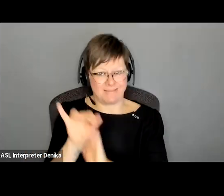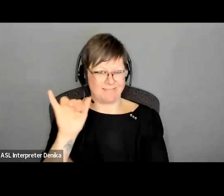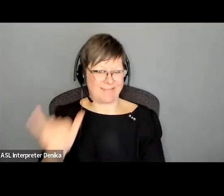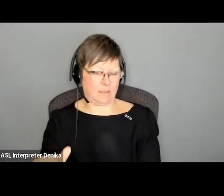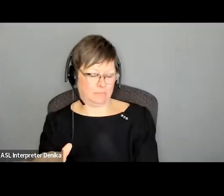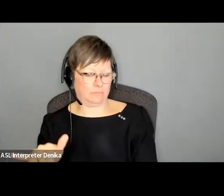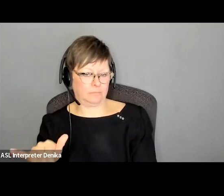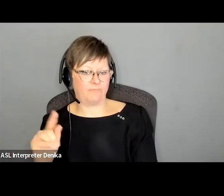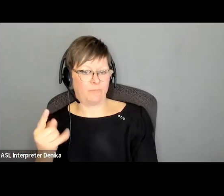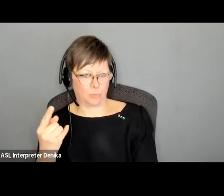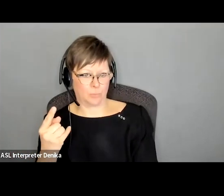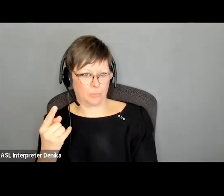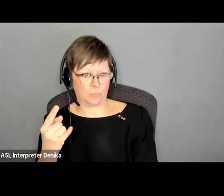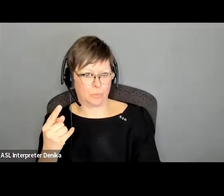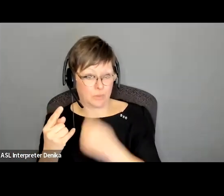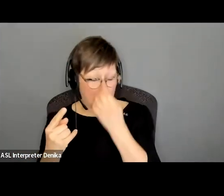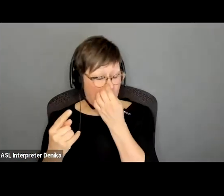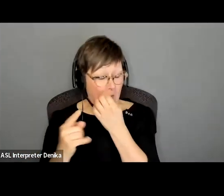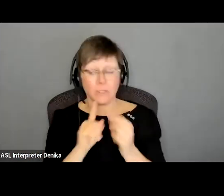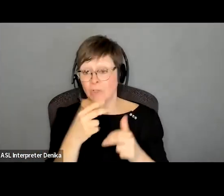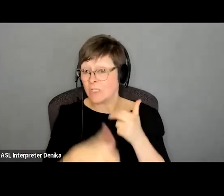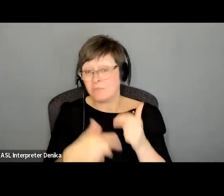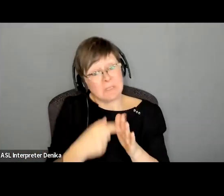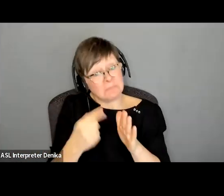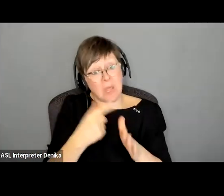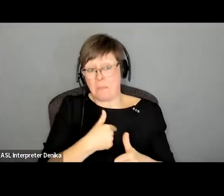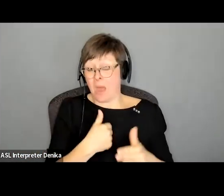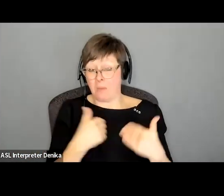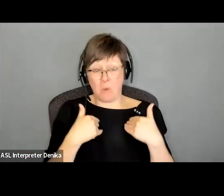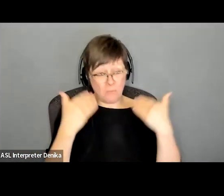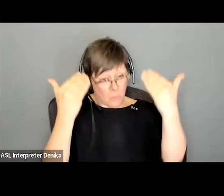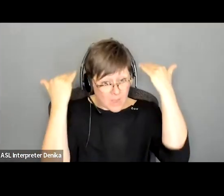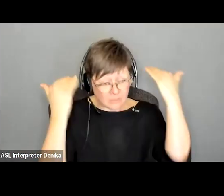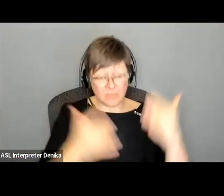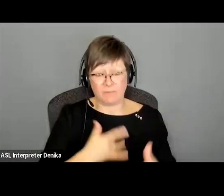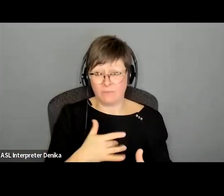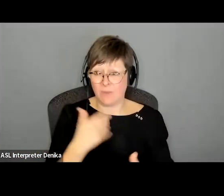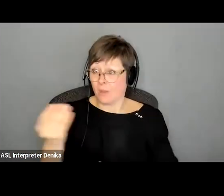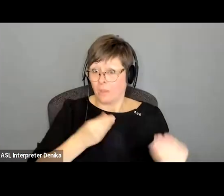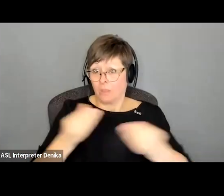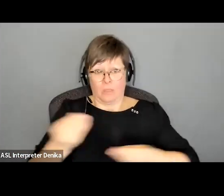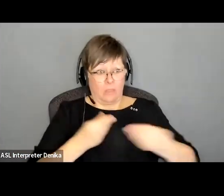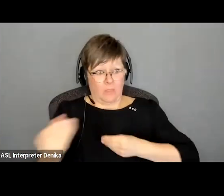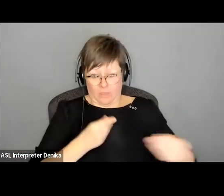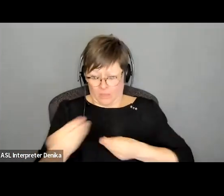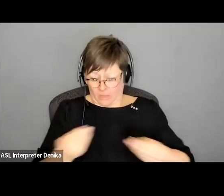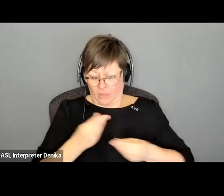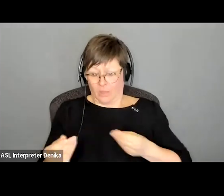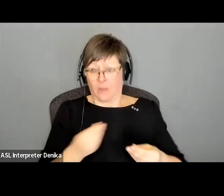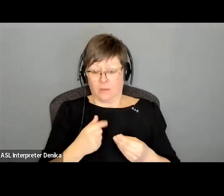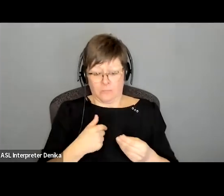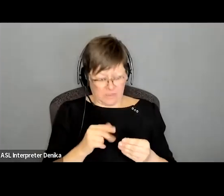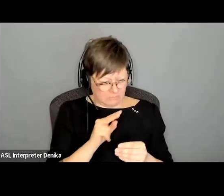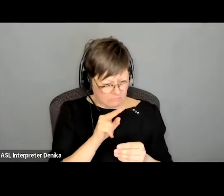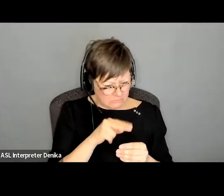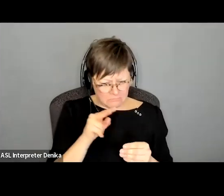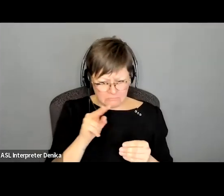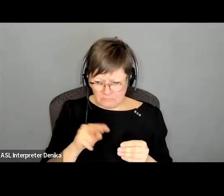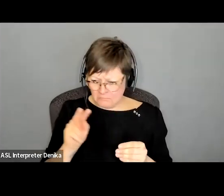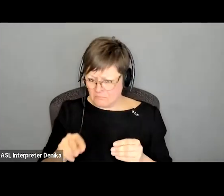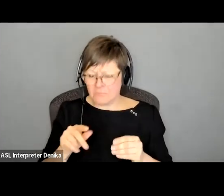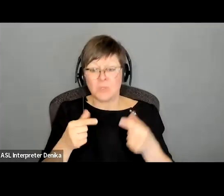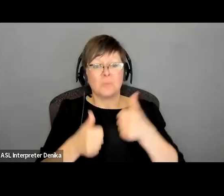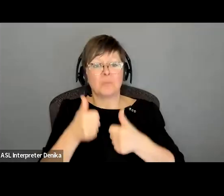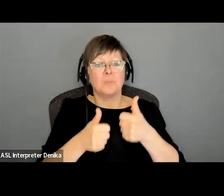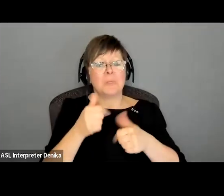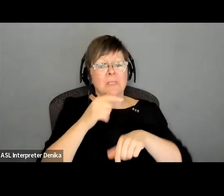it's hard i mean i get overwhelmed sometimes with everything that comes in and i just take each thing as it comes and look at what deadline is first